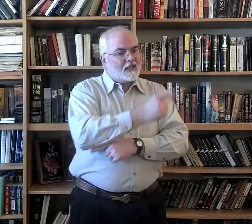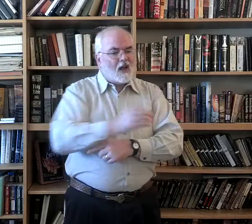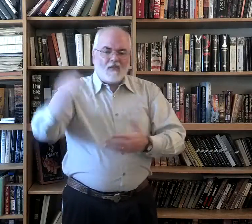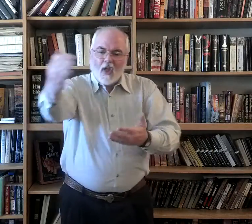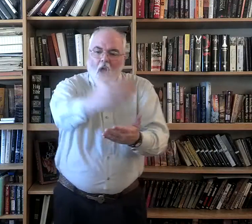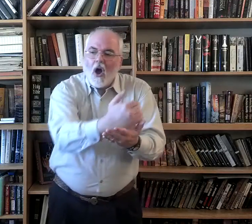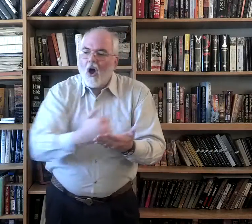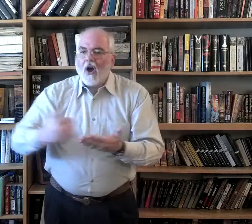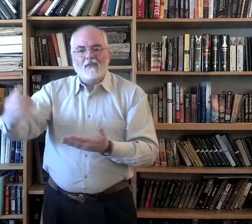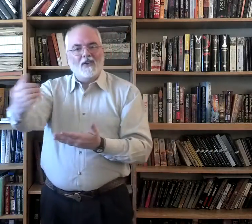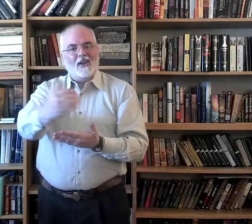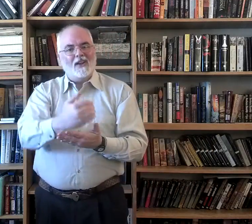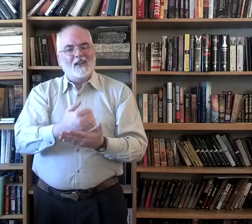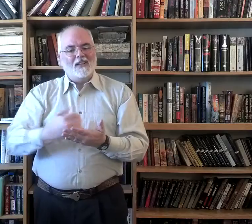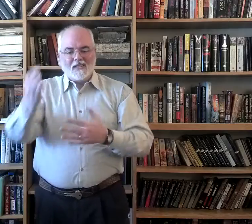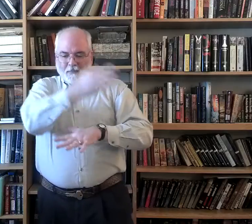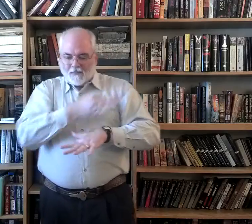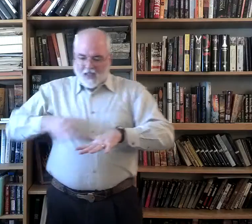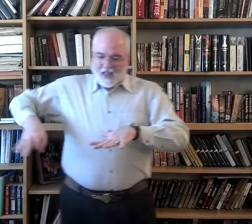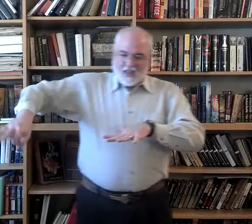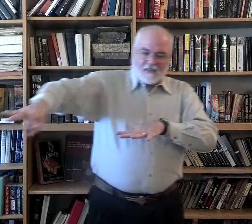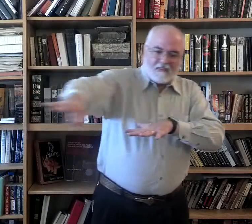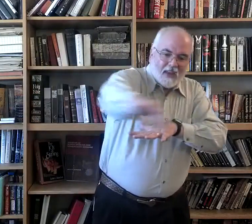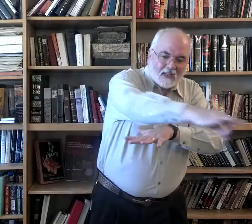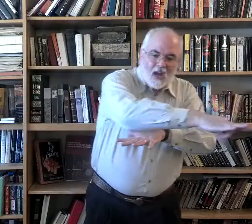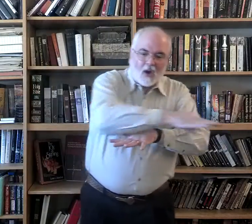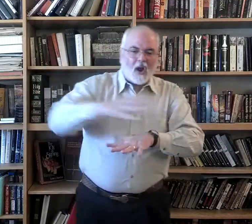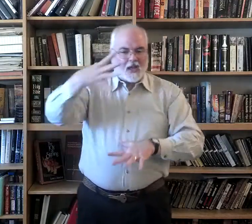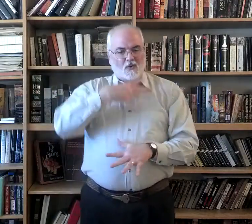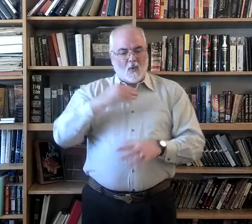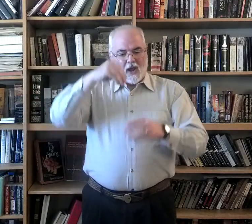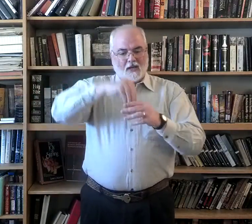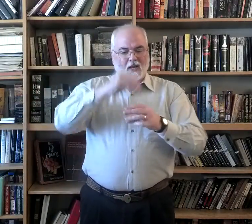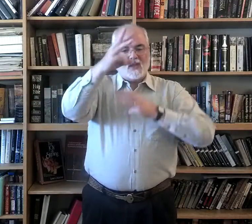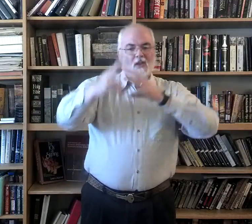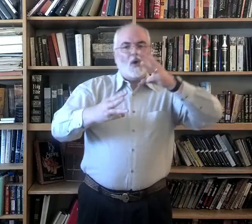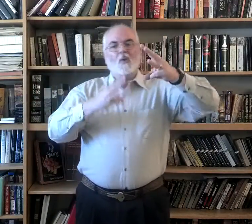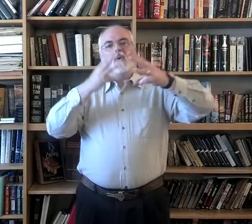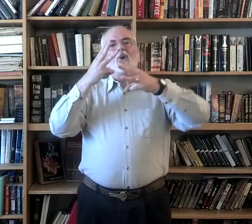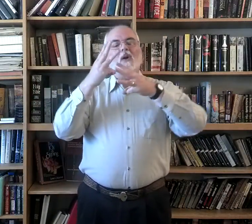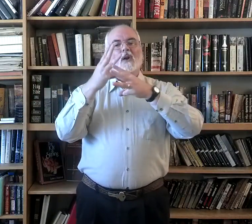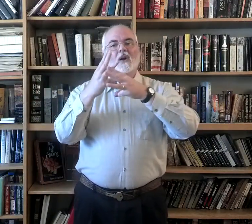of the harvest, Fields are as white in the world.